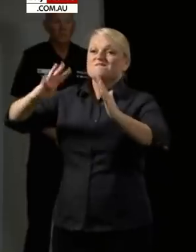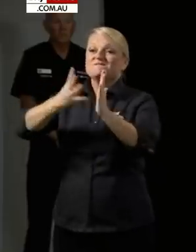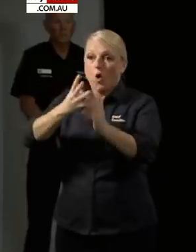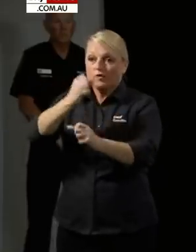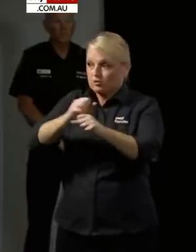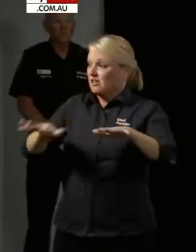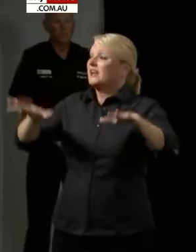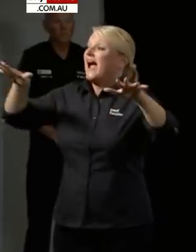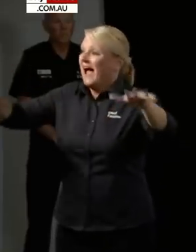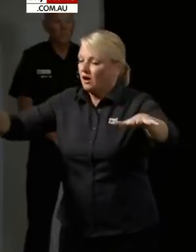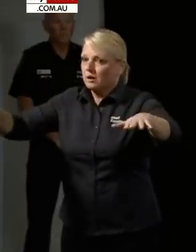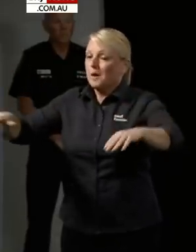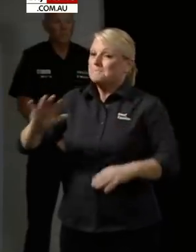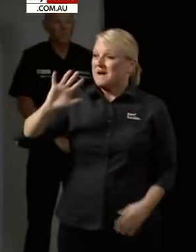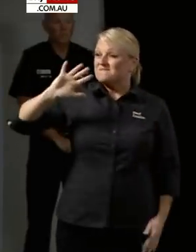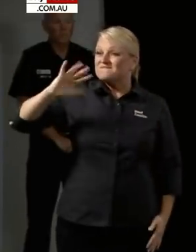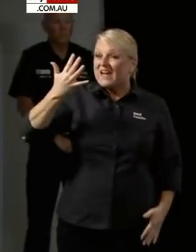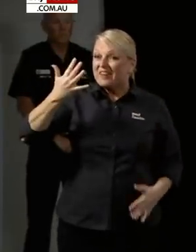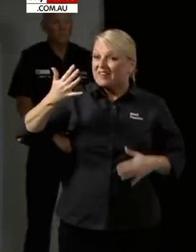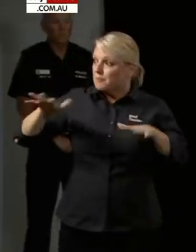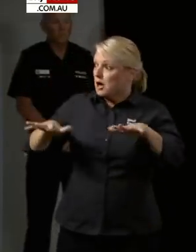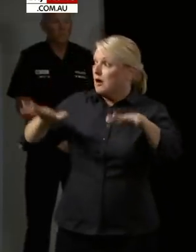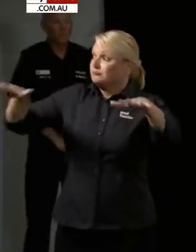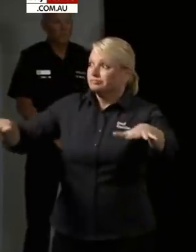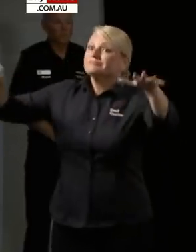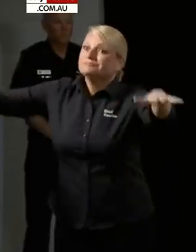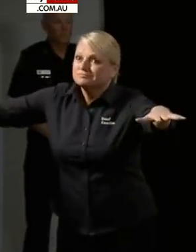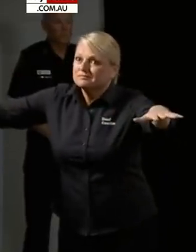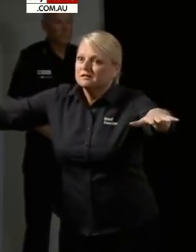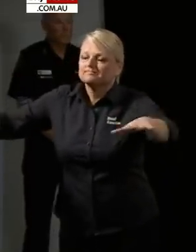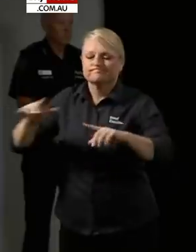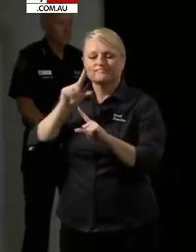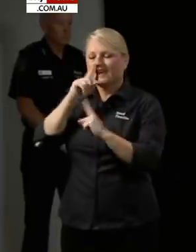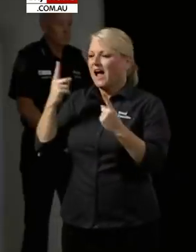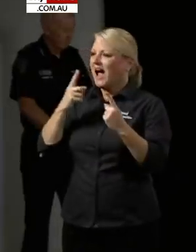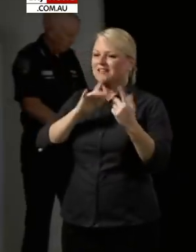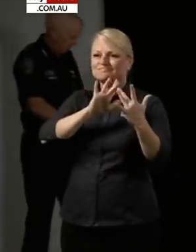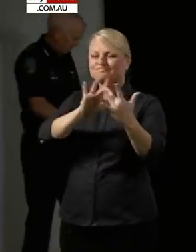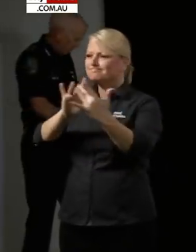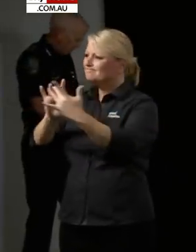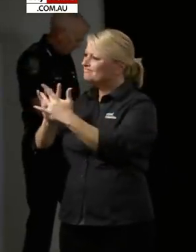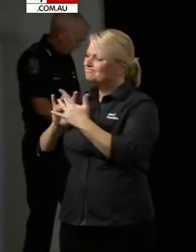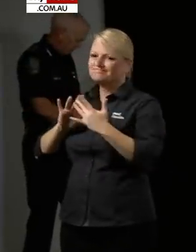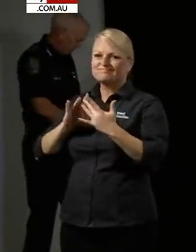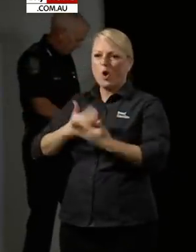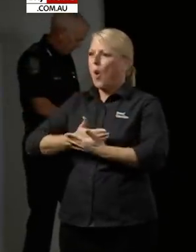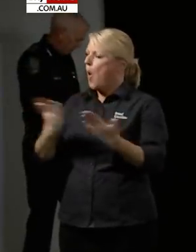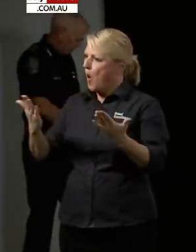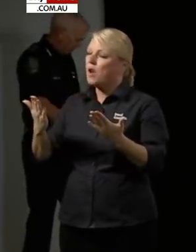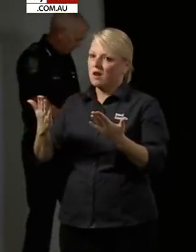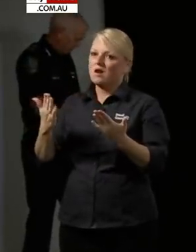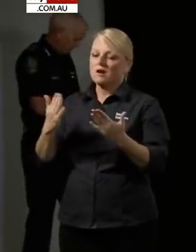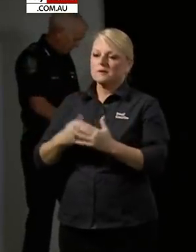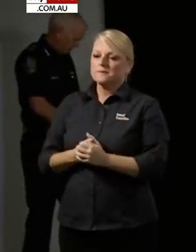and at the moment we are contact tracing to get onto that fifth generation and that's the call out for the Woodville Pizza